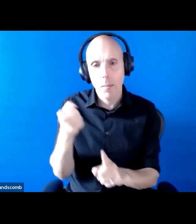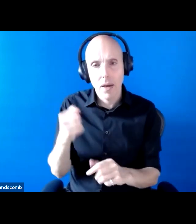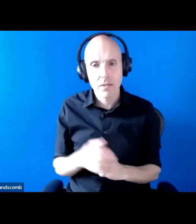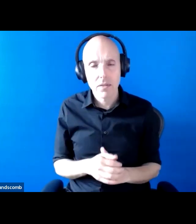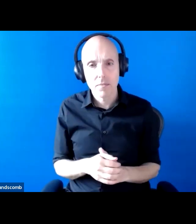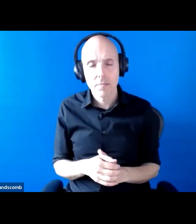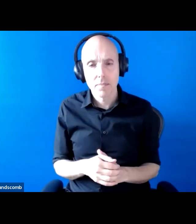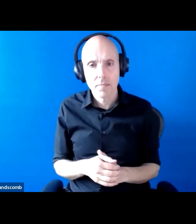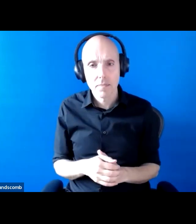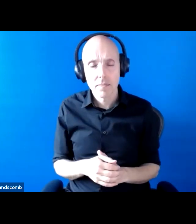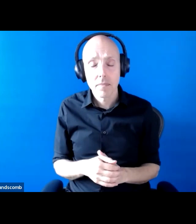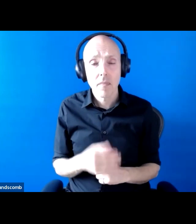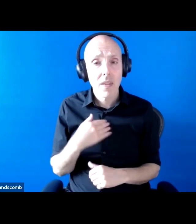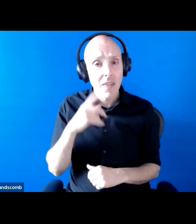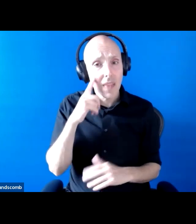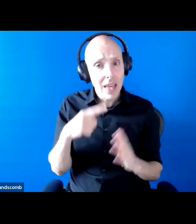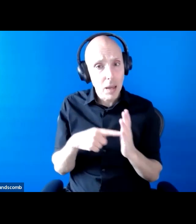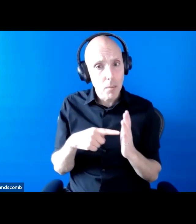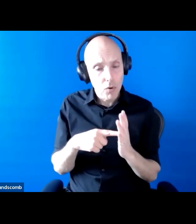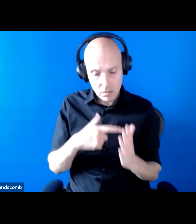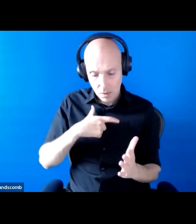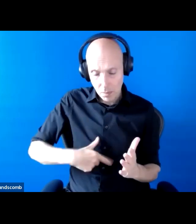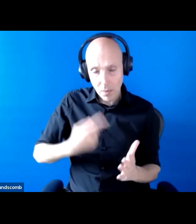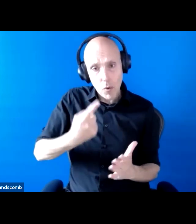important to bring in voices with lived experiences of the challenges we're discussing.